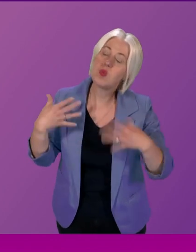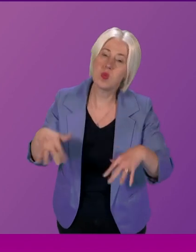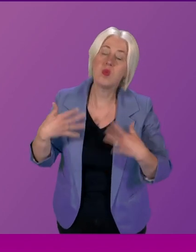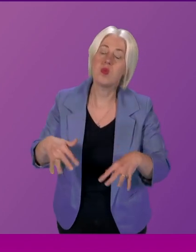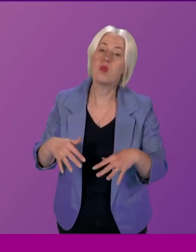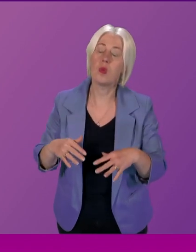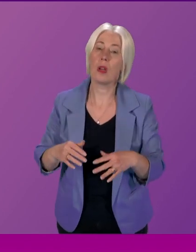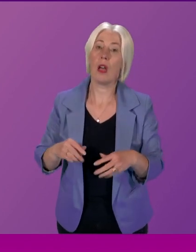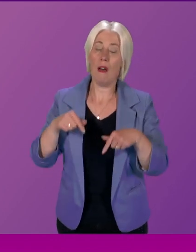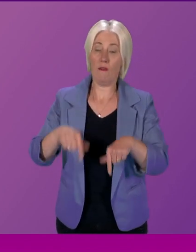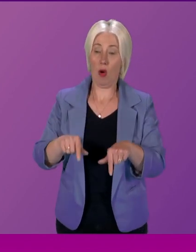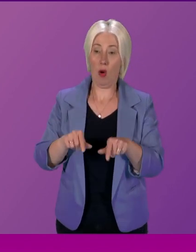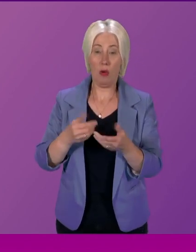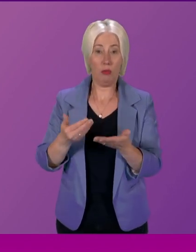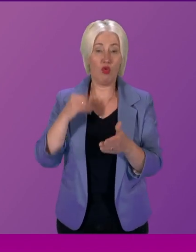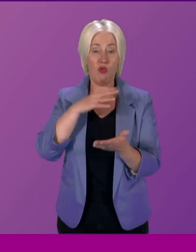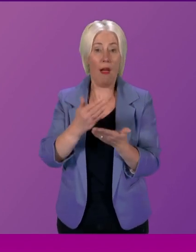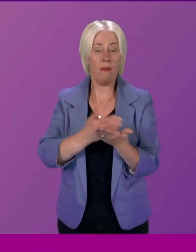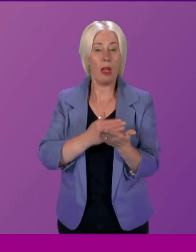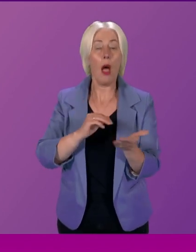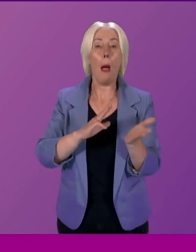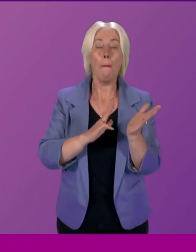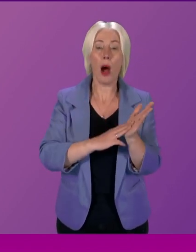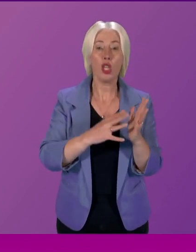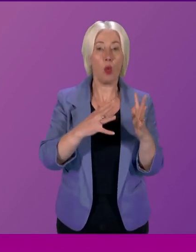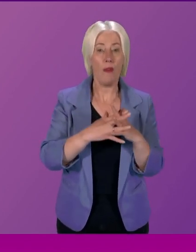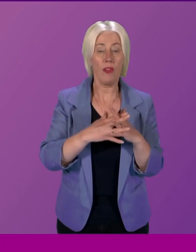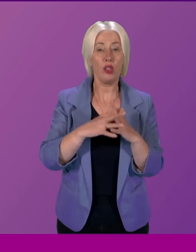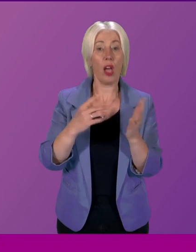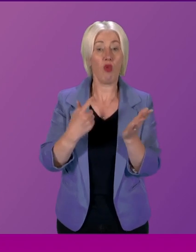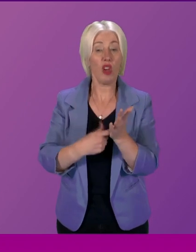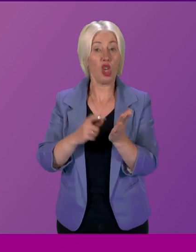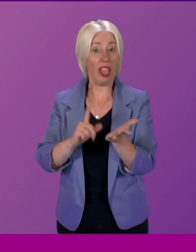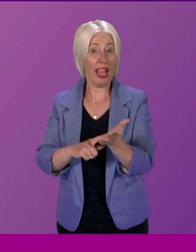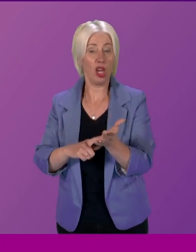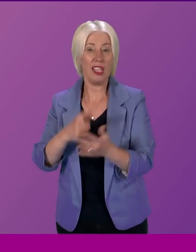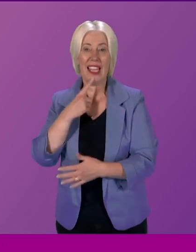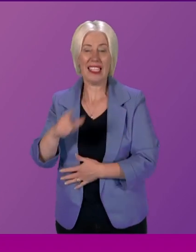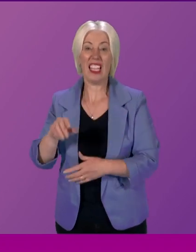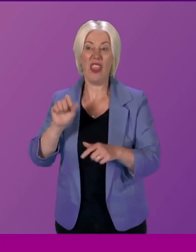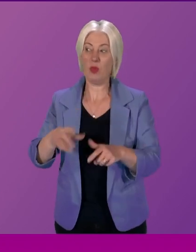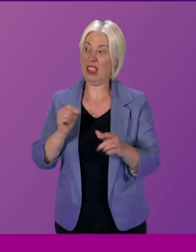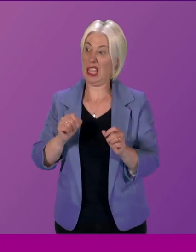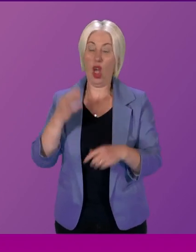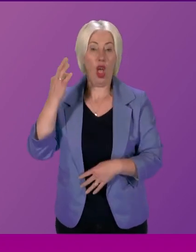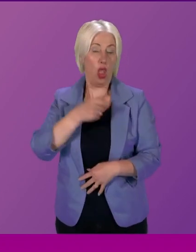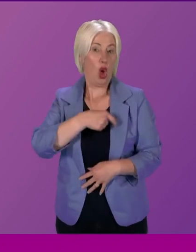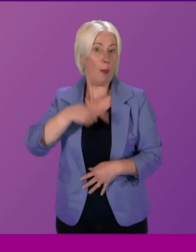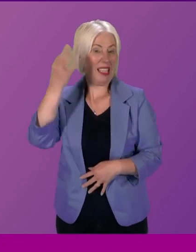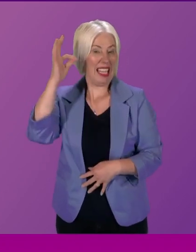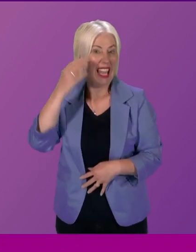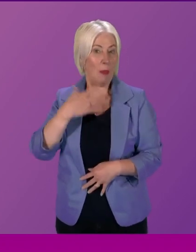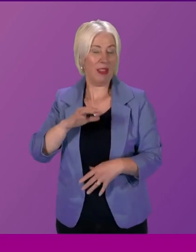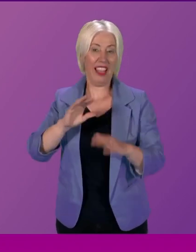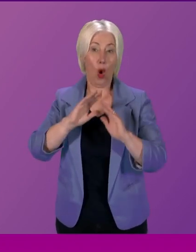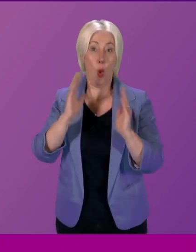helpful on what I think Martin Whitfield and Richard Leonard rather ungenerously called the committee's world tour, as we sought to